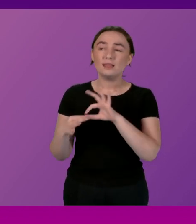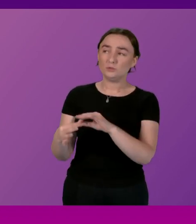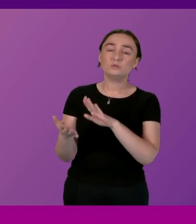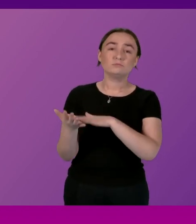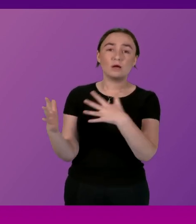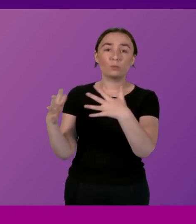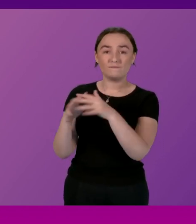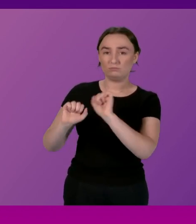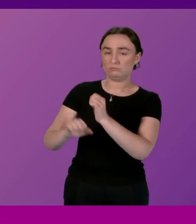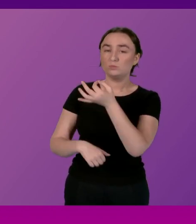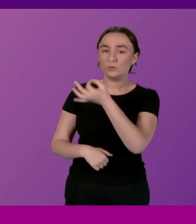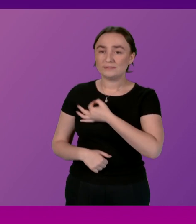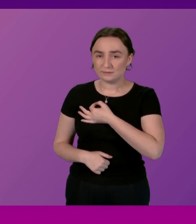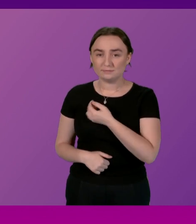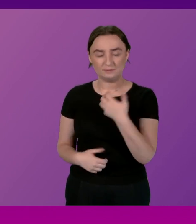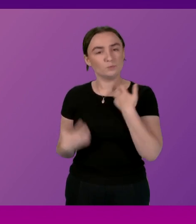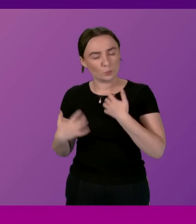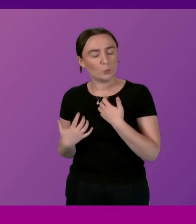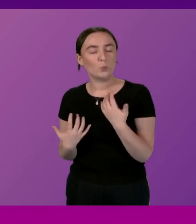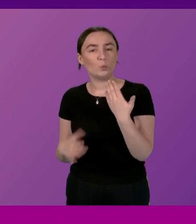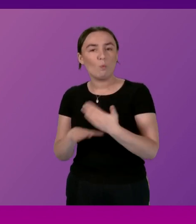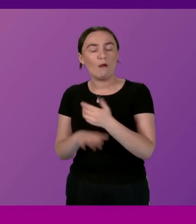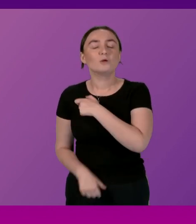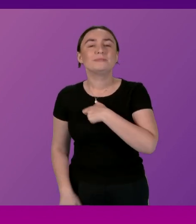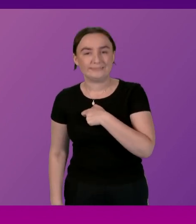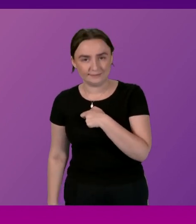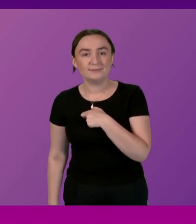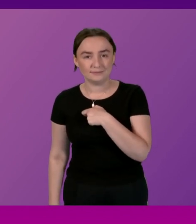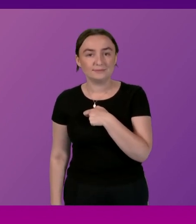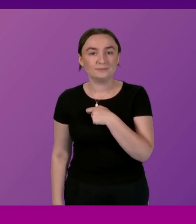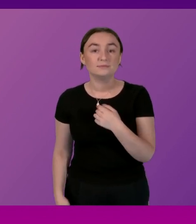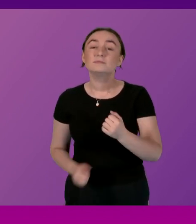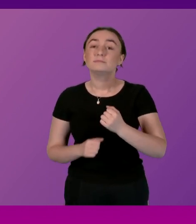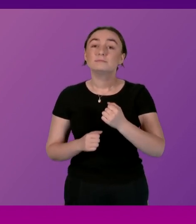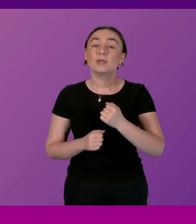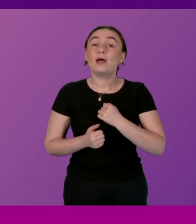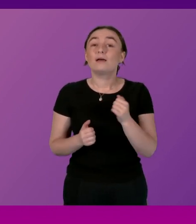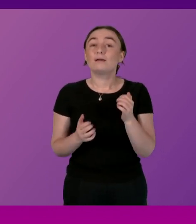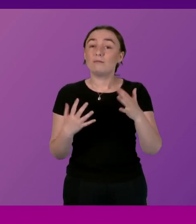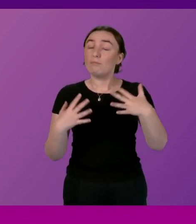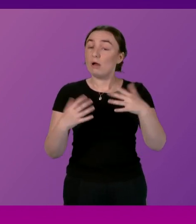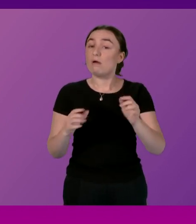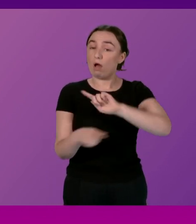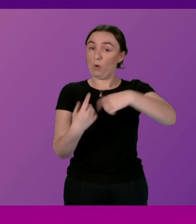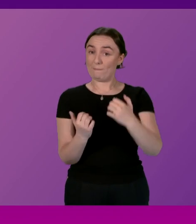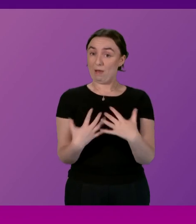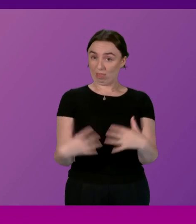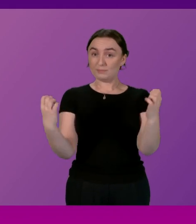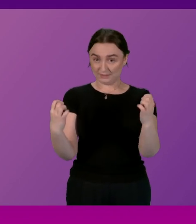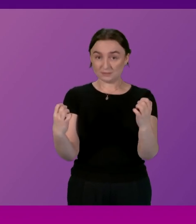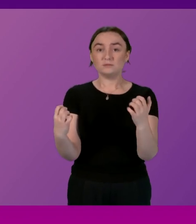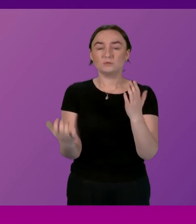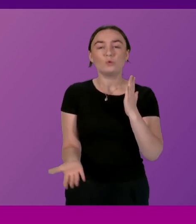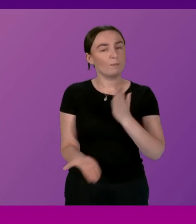Whitfield's question, I'm very interested in the work of the committee, very interested. Indeed, our party, our parliament, I should say, is